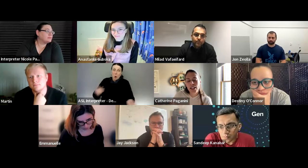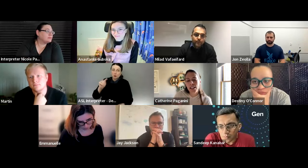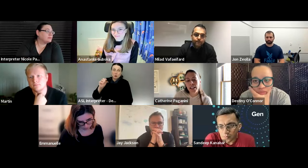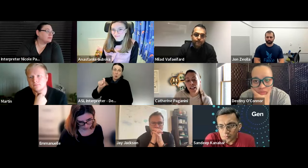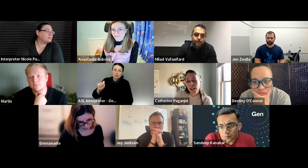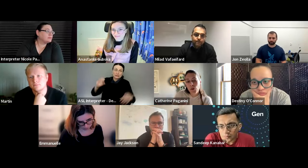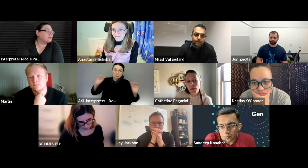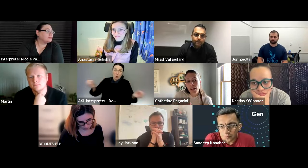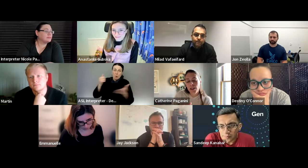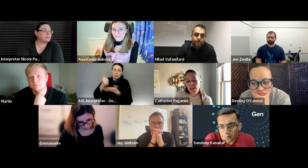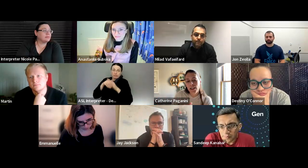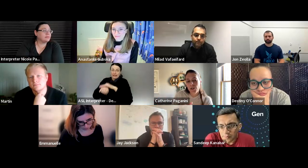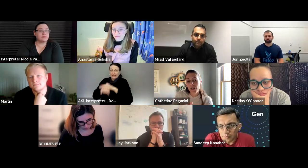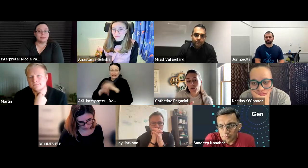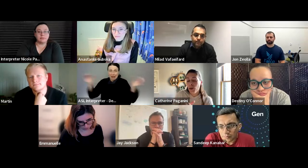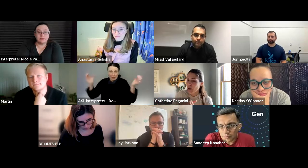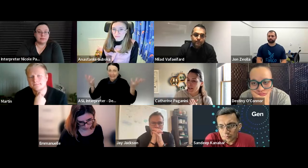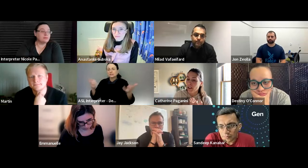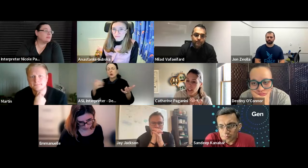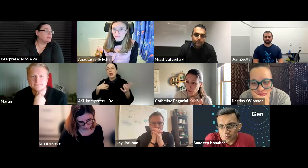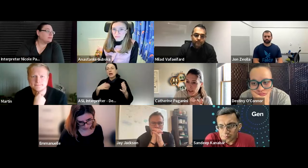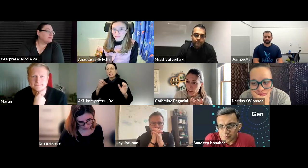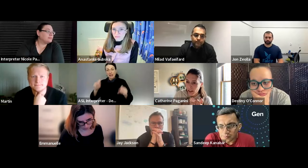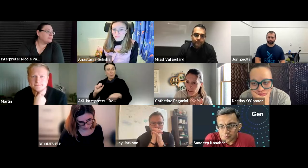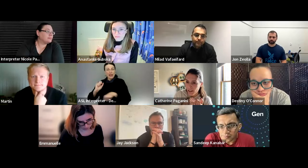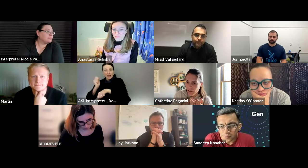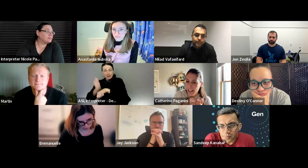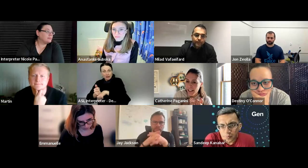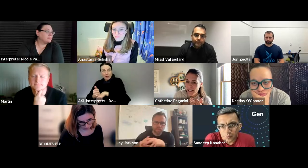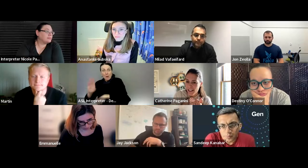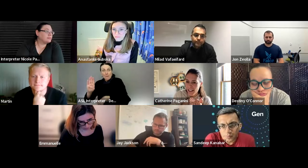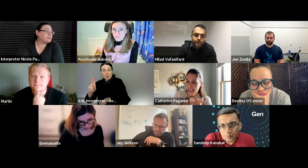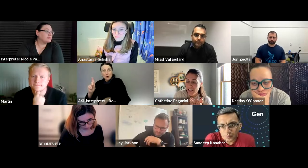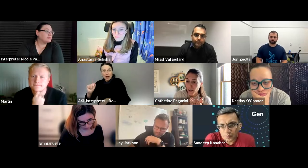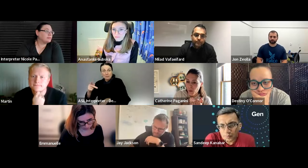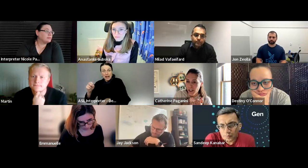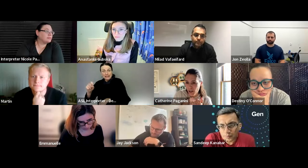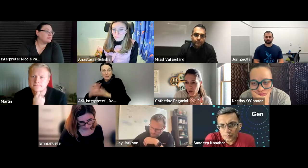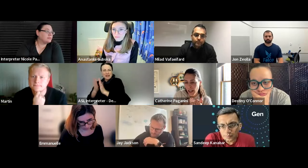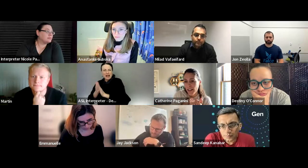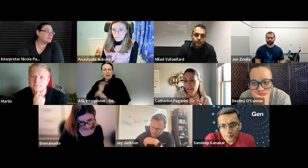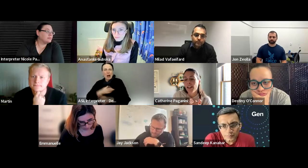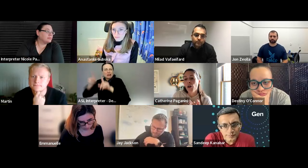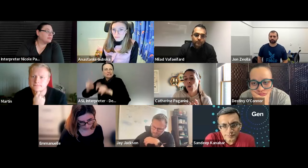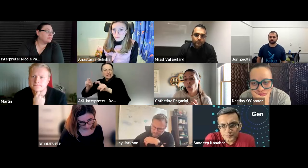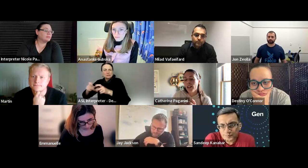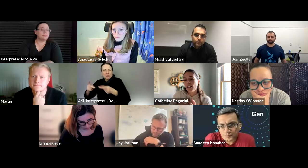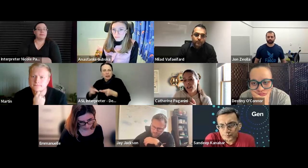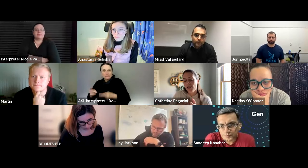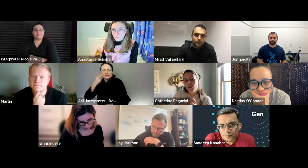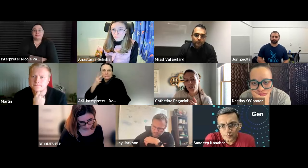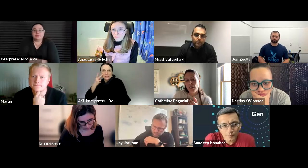so i think like can we make a cloud native budapest or guinea pig right let's let's see they're willing to do that